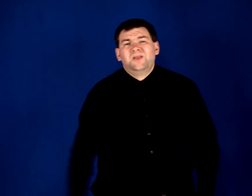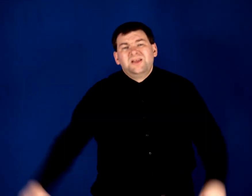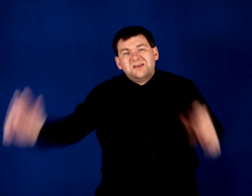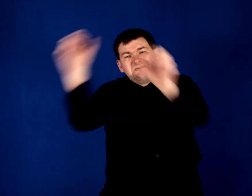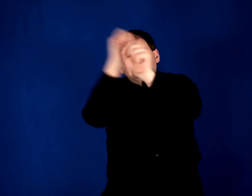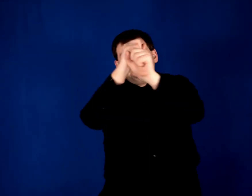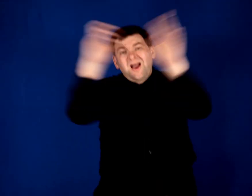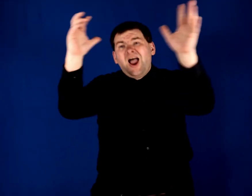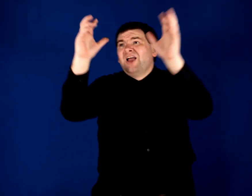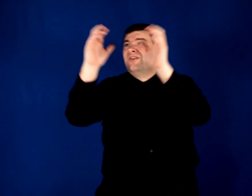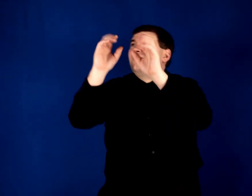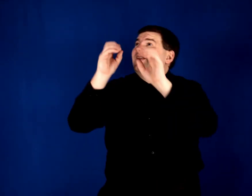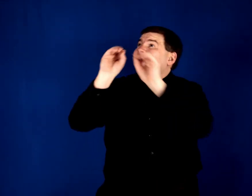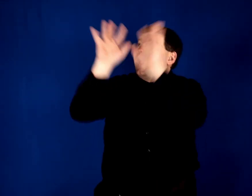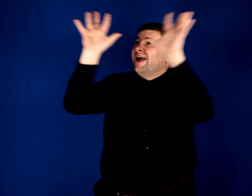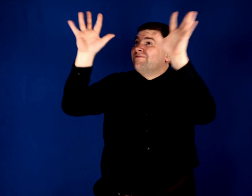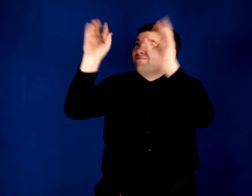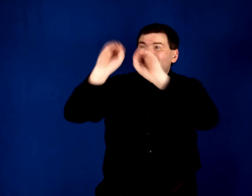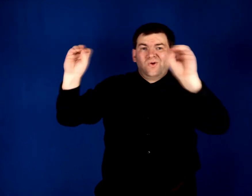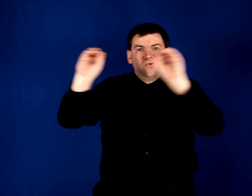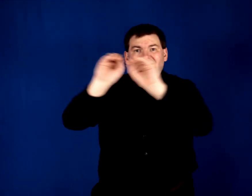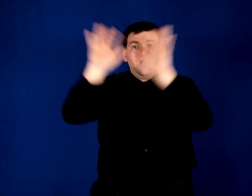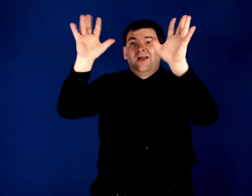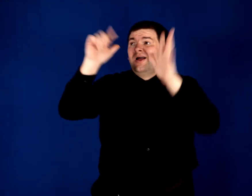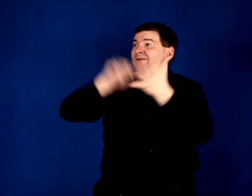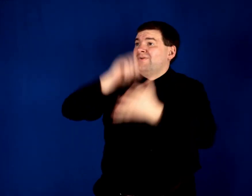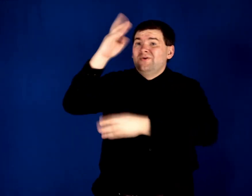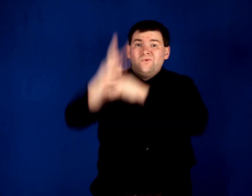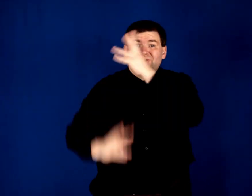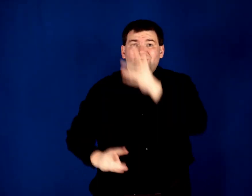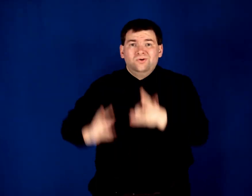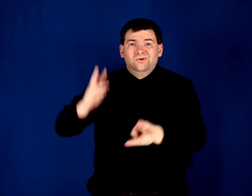Imagine the lights with no light of the world